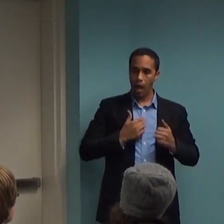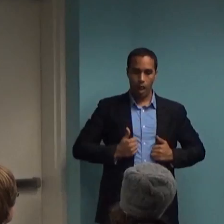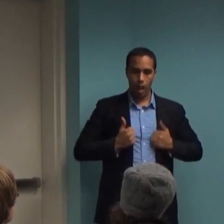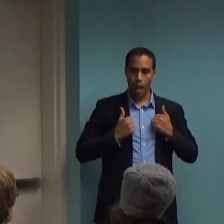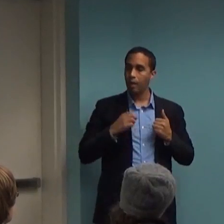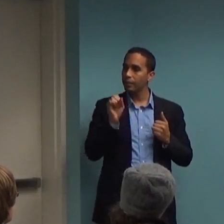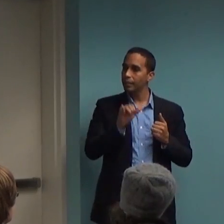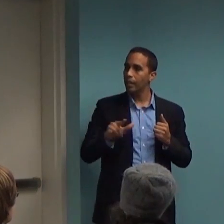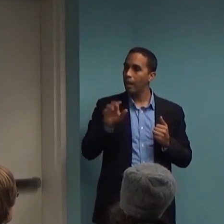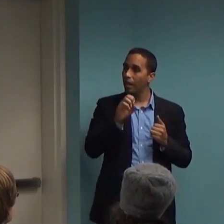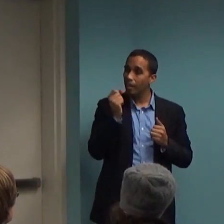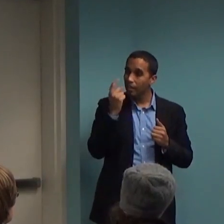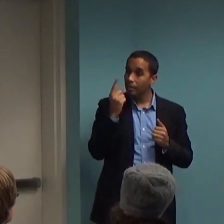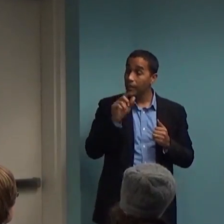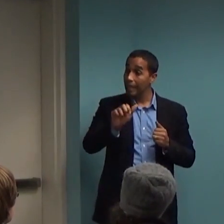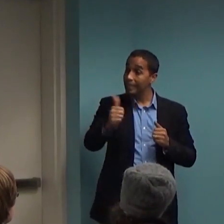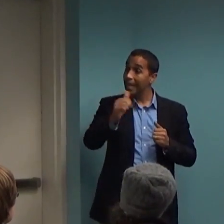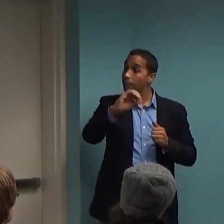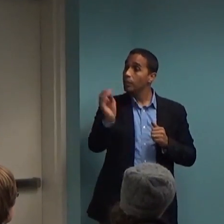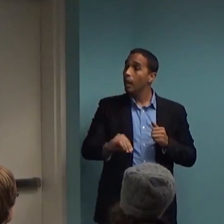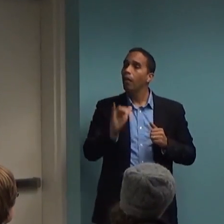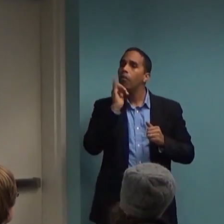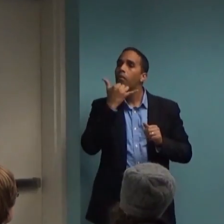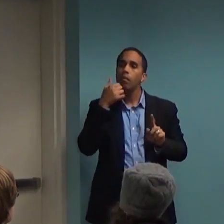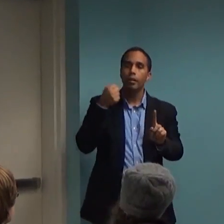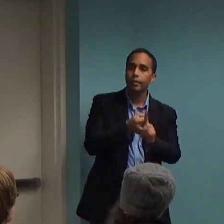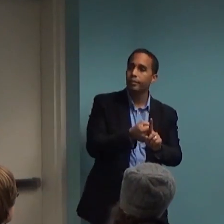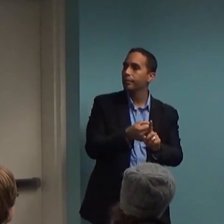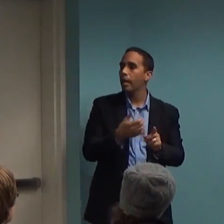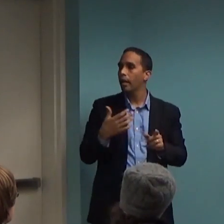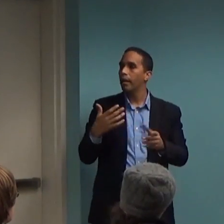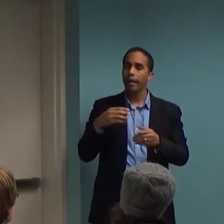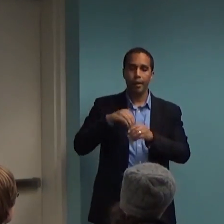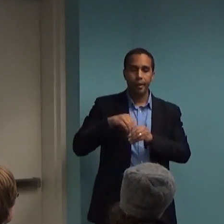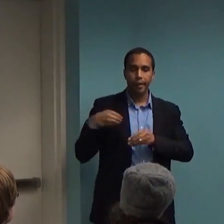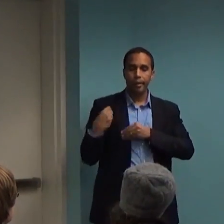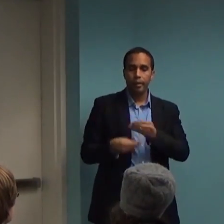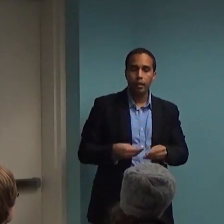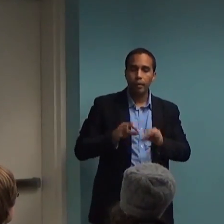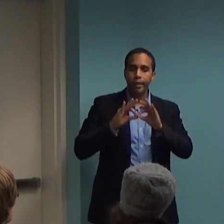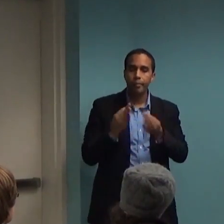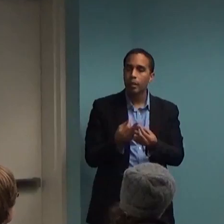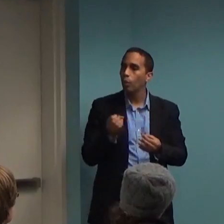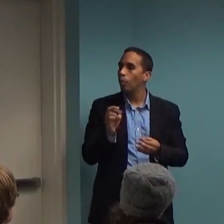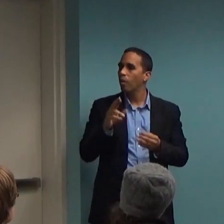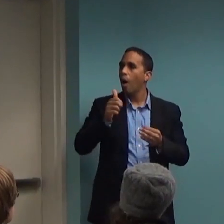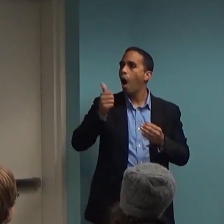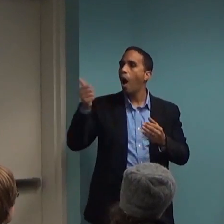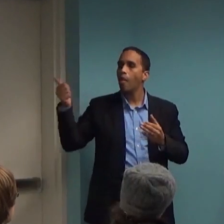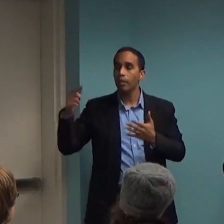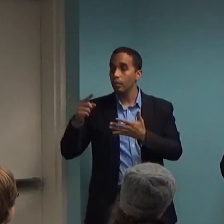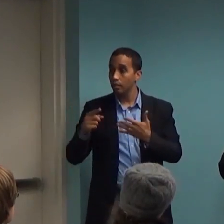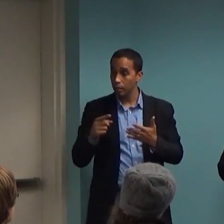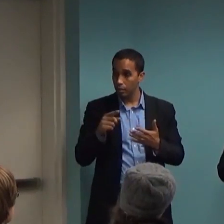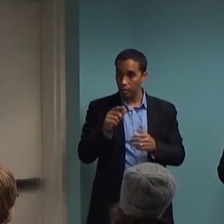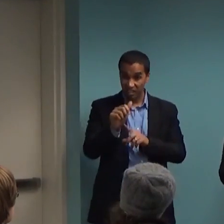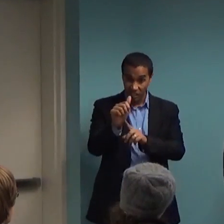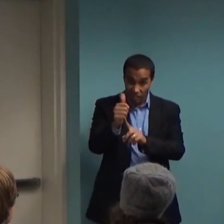10% are due to things like heritability or other factors that are outside your control. That's an incredible rate.